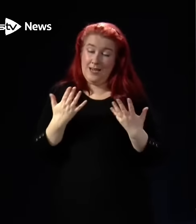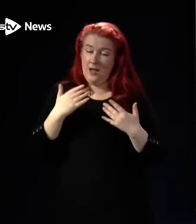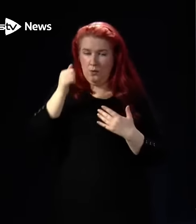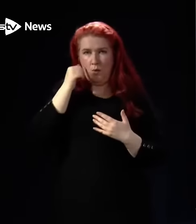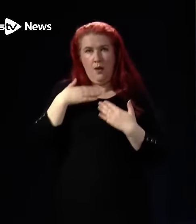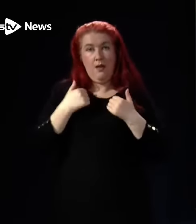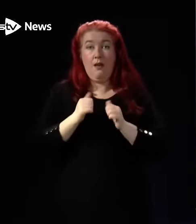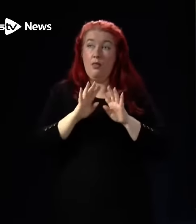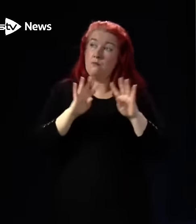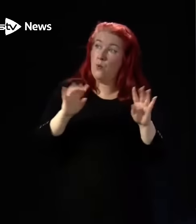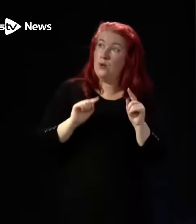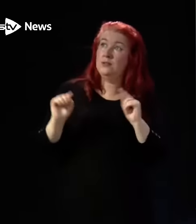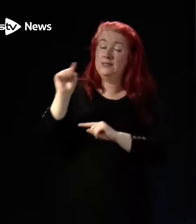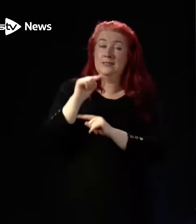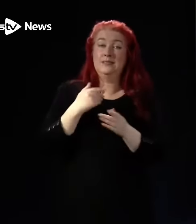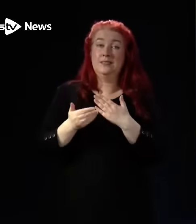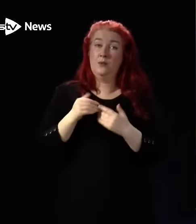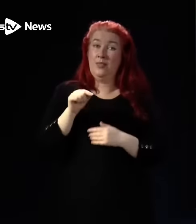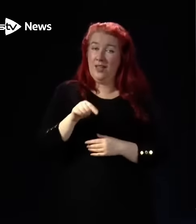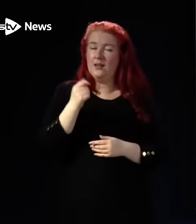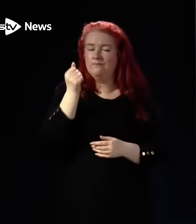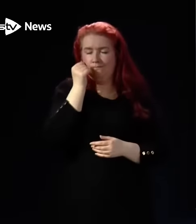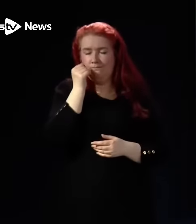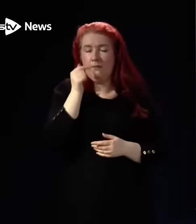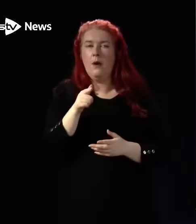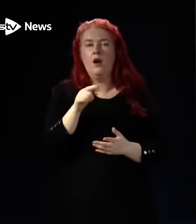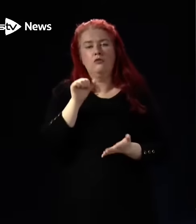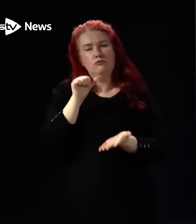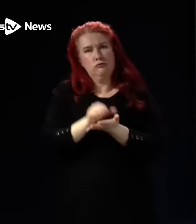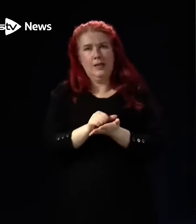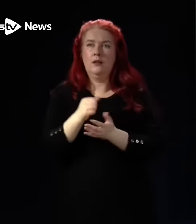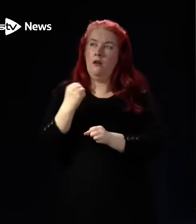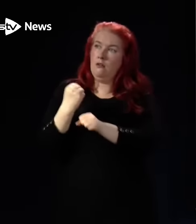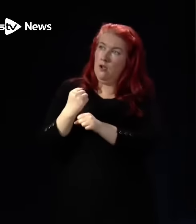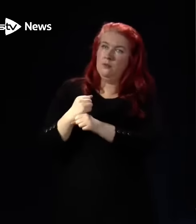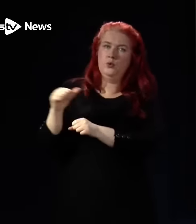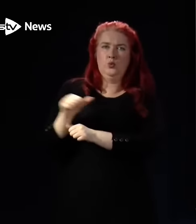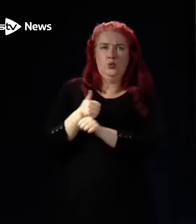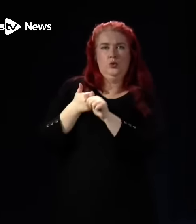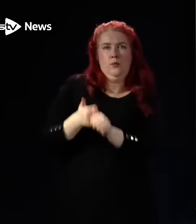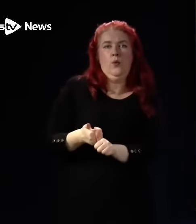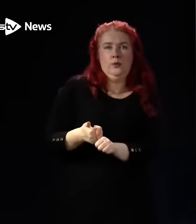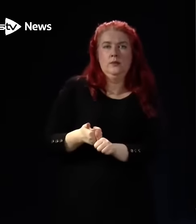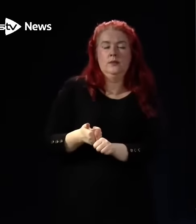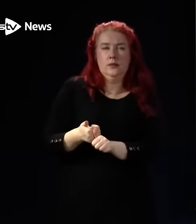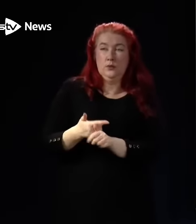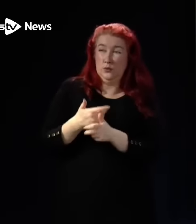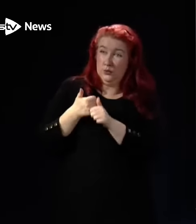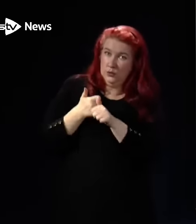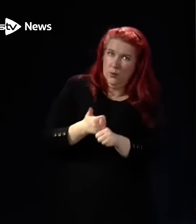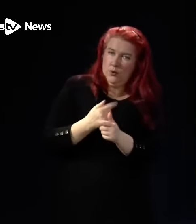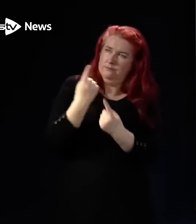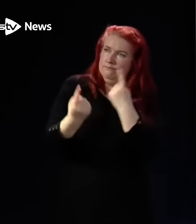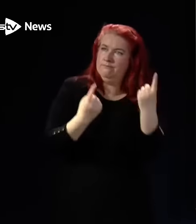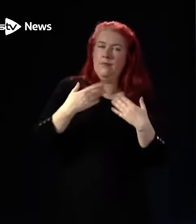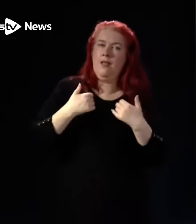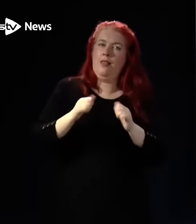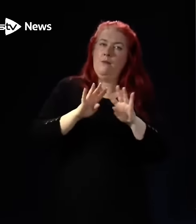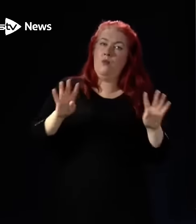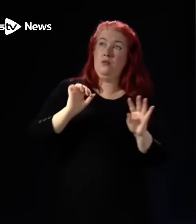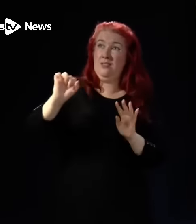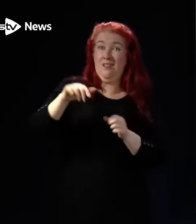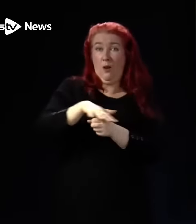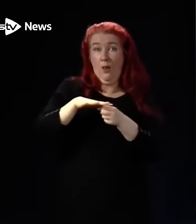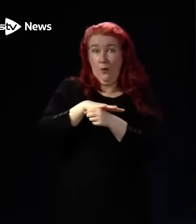it right now, but that is the right support for government to seek to bring to bear and support health boards to take the local actions